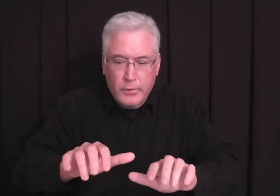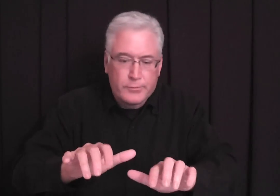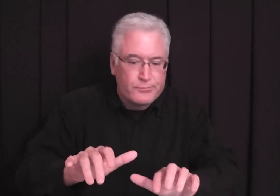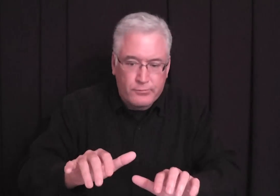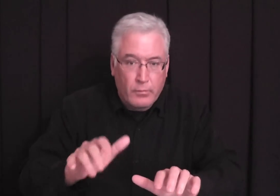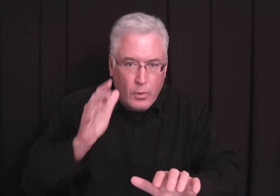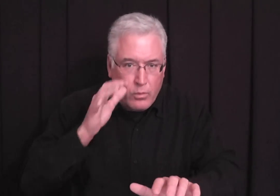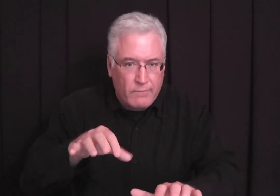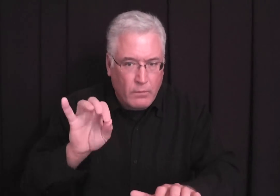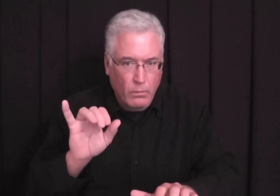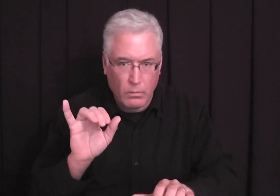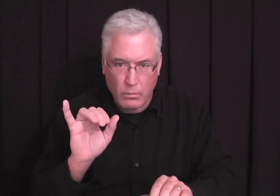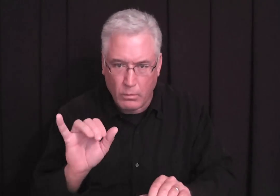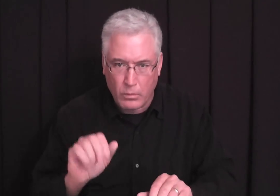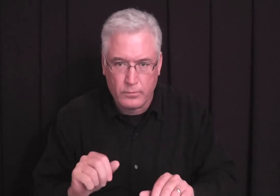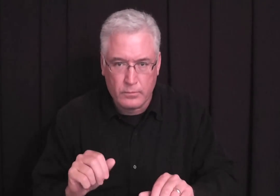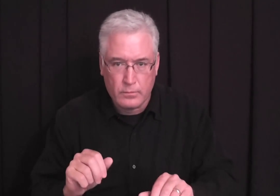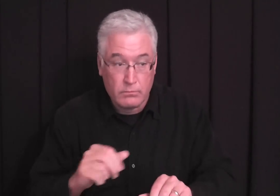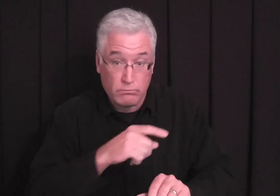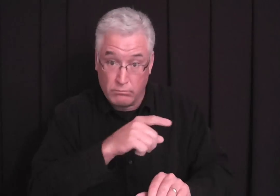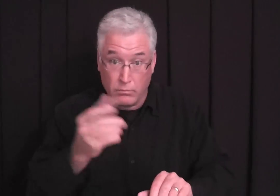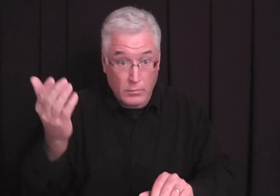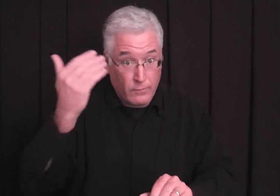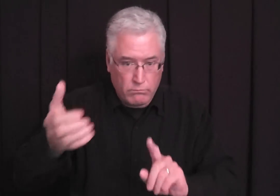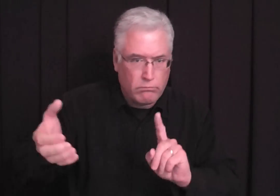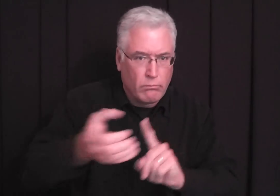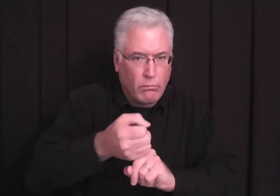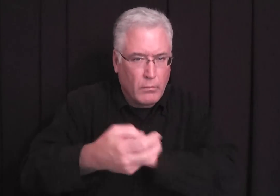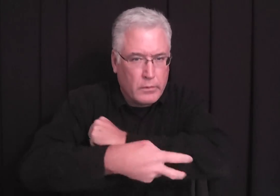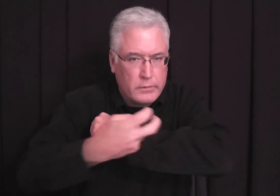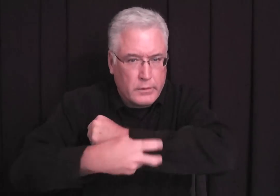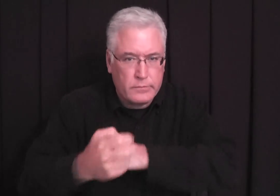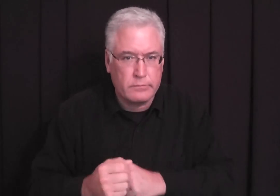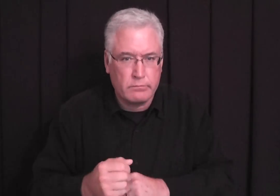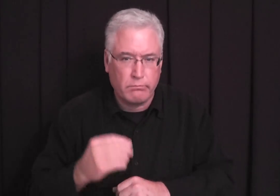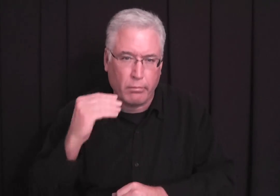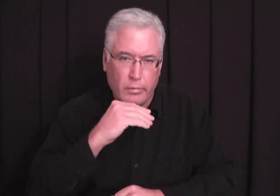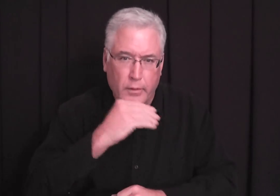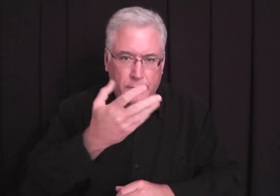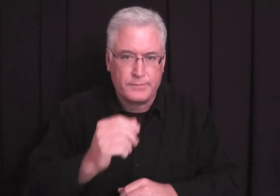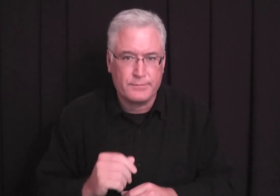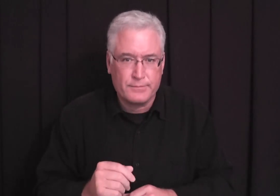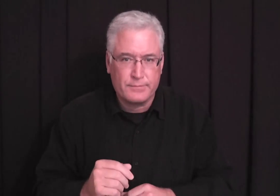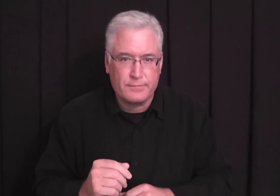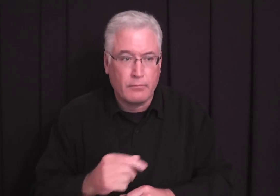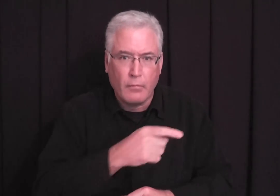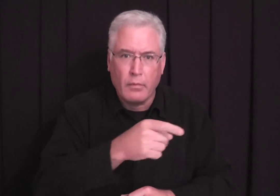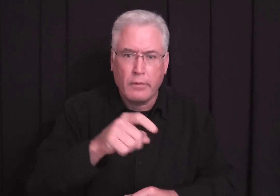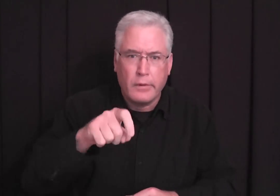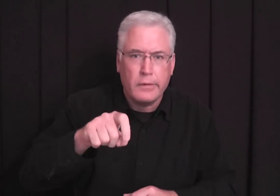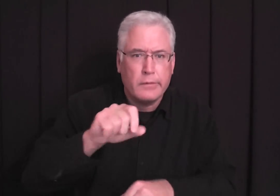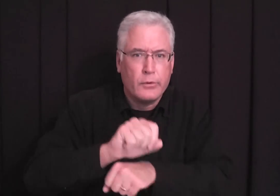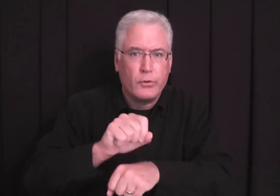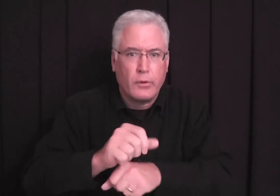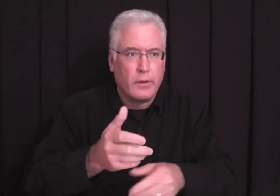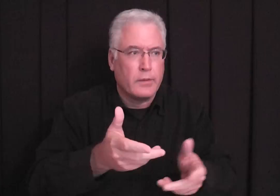police that had computers, they would have looked up the records of these people and they would have found they'd been arrested. They were thieves. They were liars.